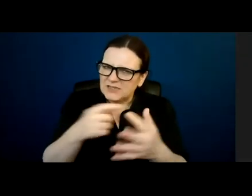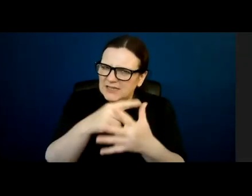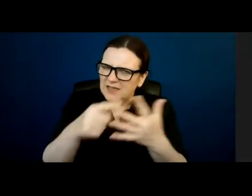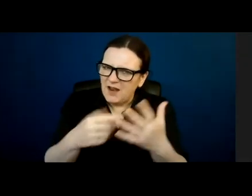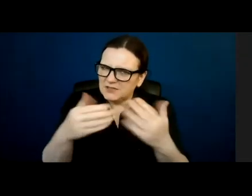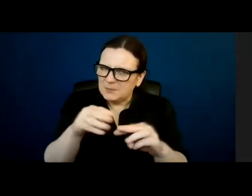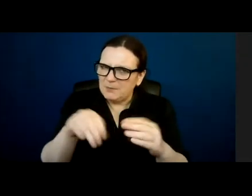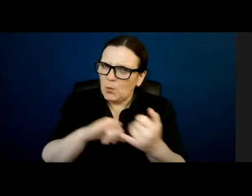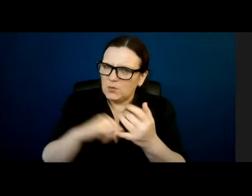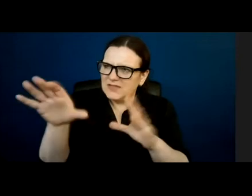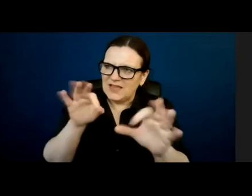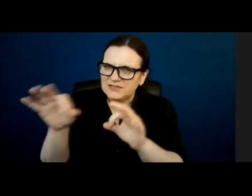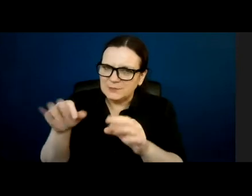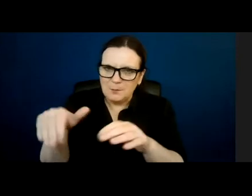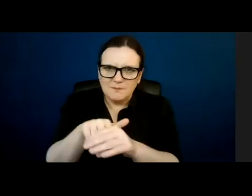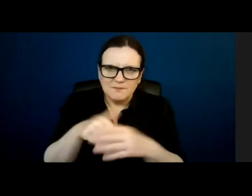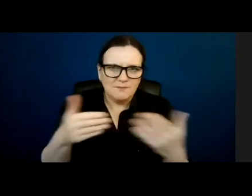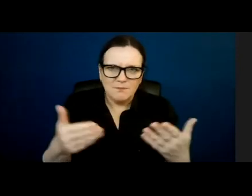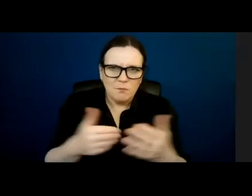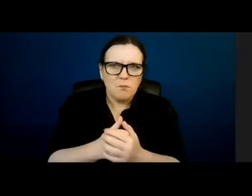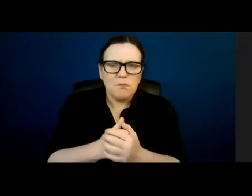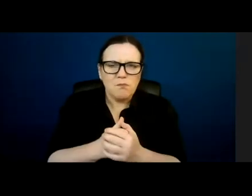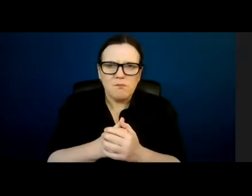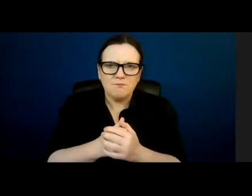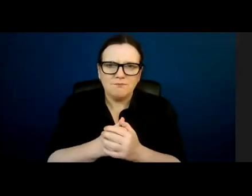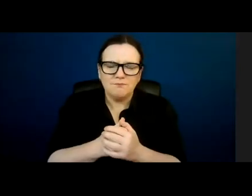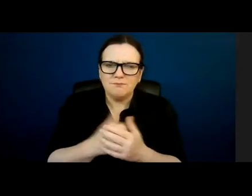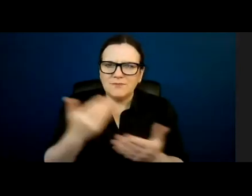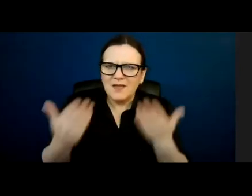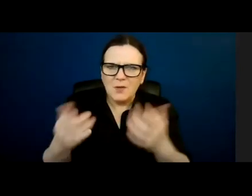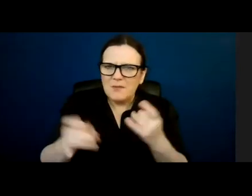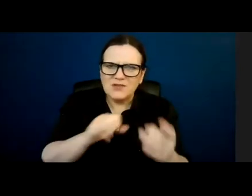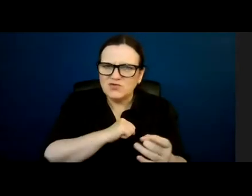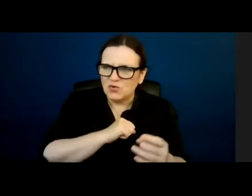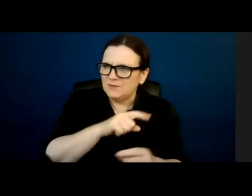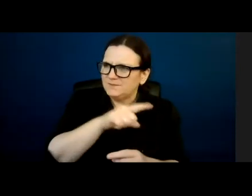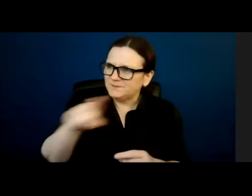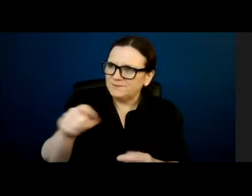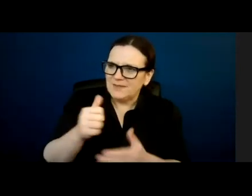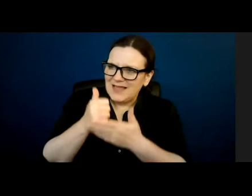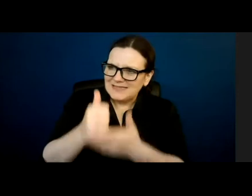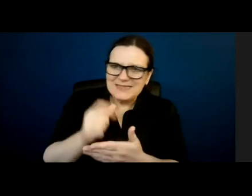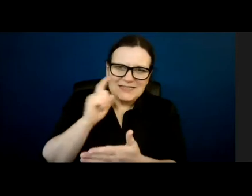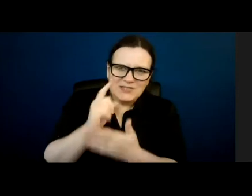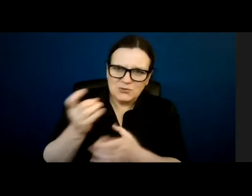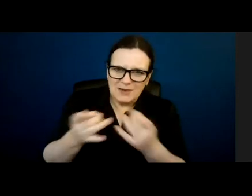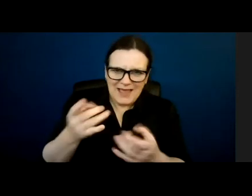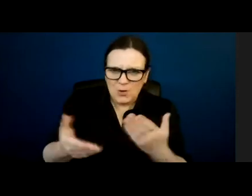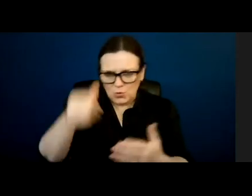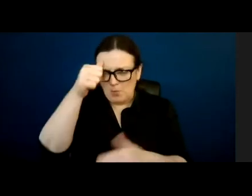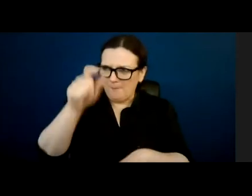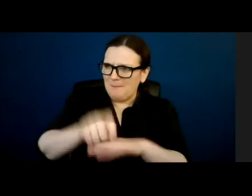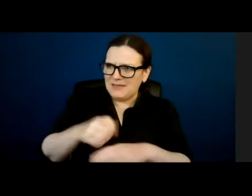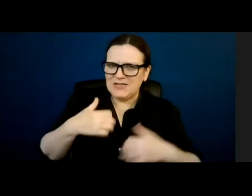selected. How will we ensure that the decision-making assistants and decision makers have our best interests at heart? We will be